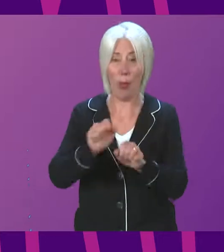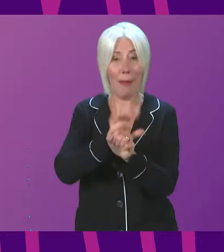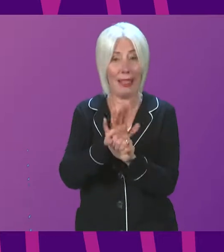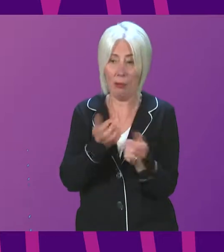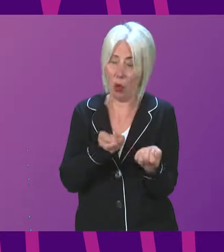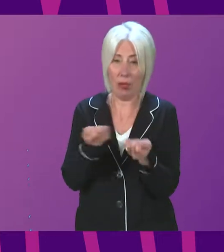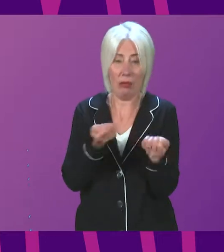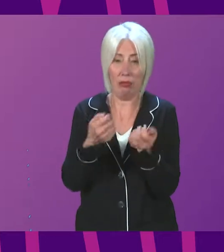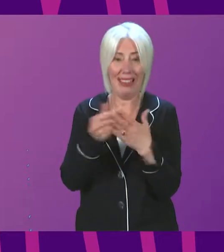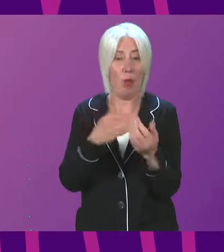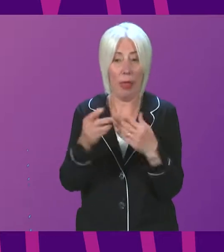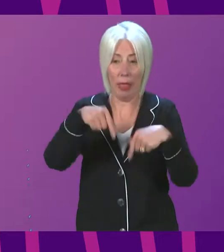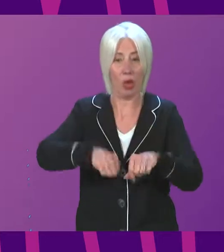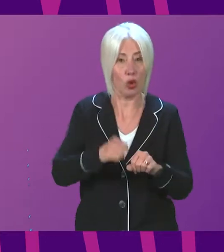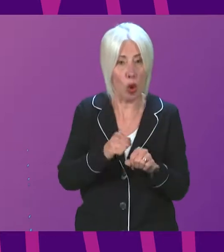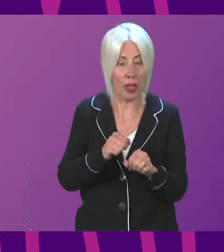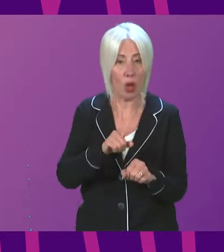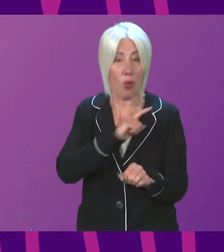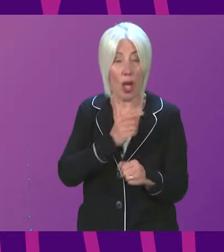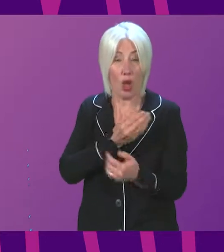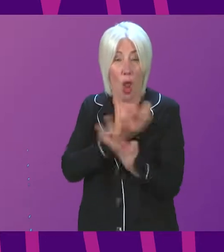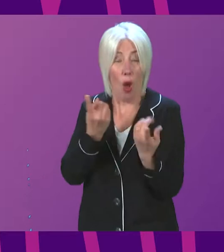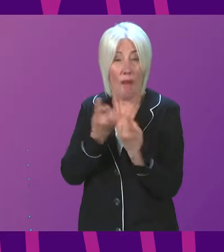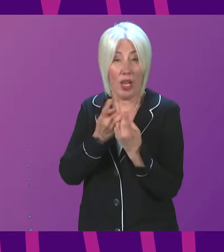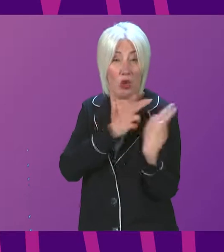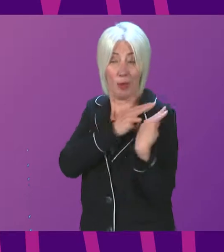given the interplay of reserved and devolved issues?